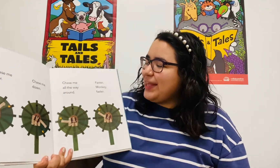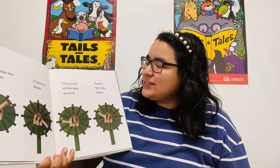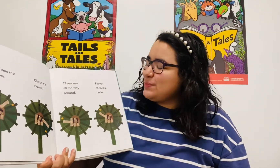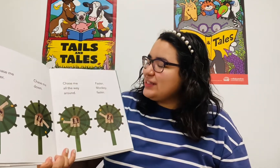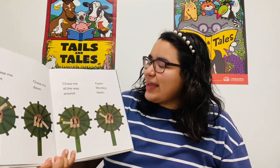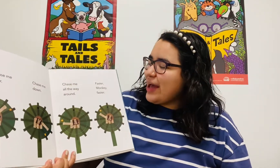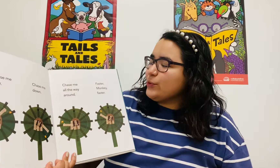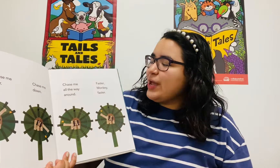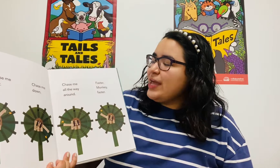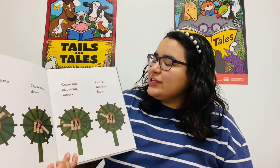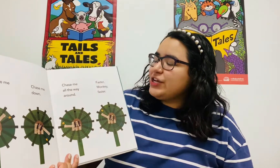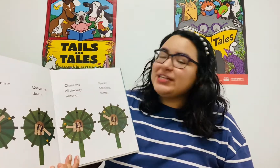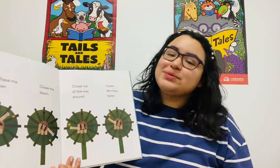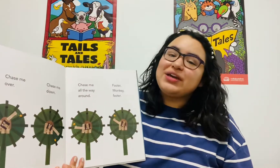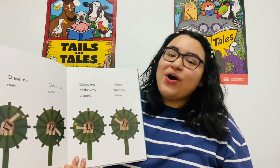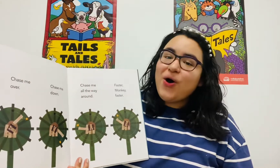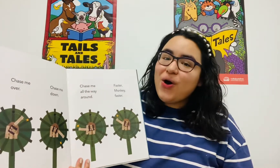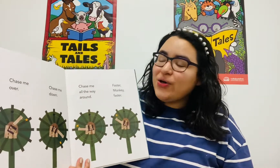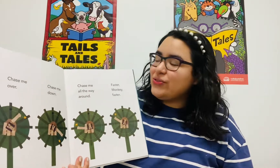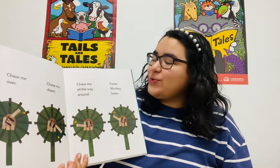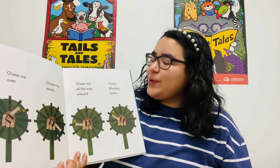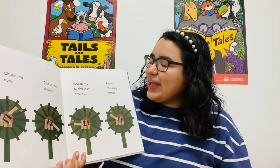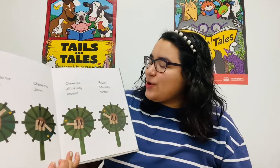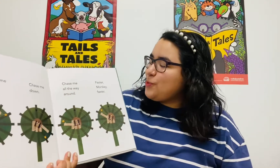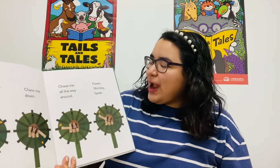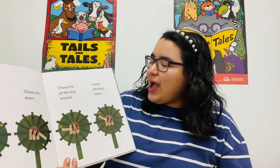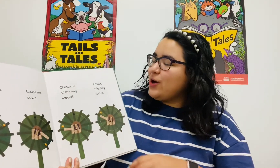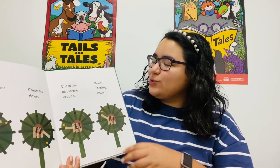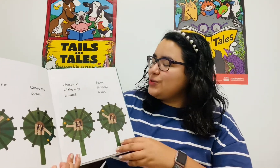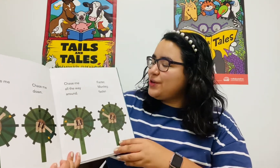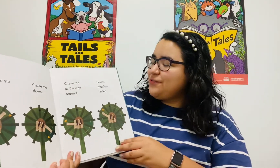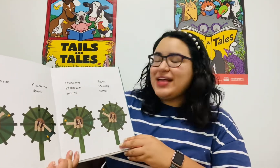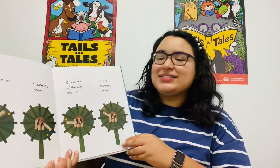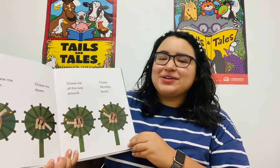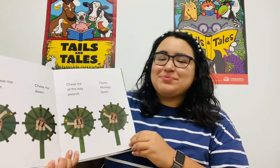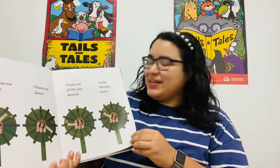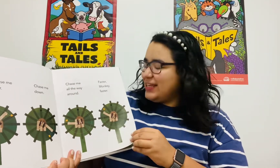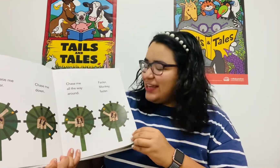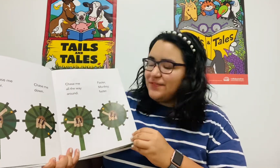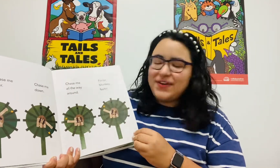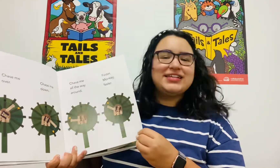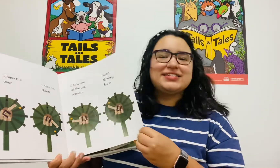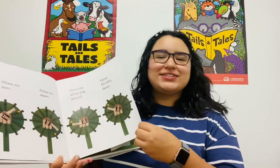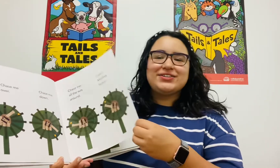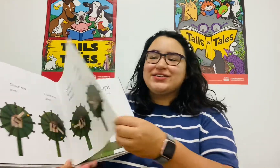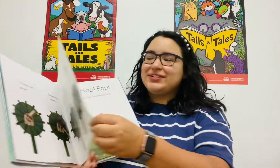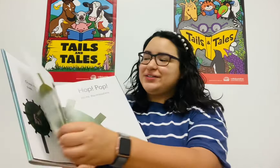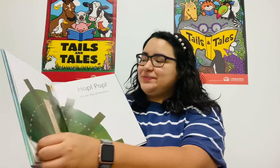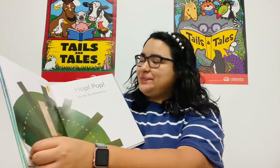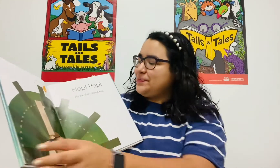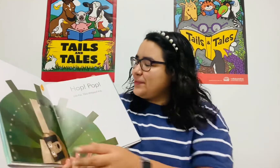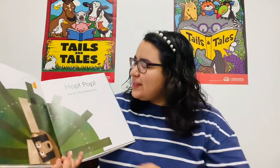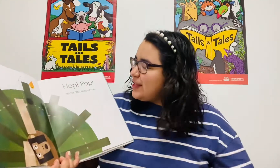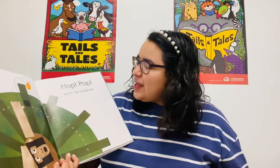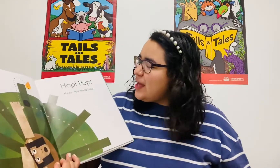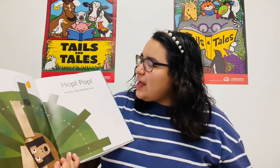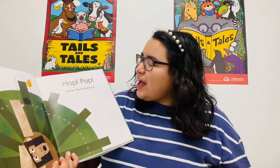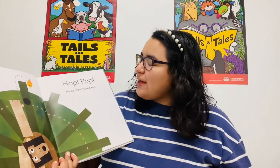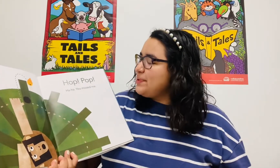me down. Chase me all the way around. Faster monkey, faster. Hup,